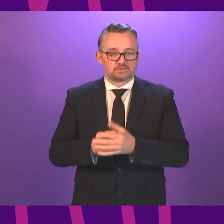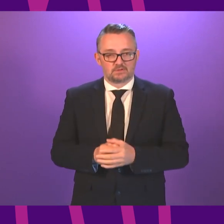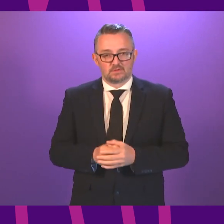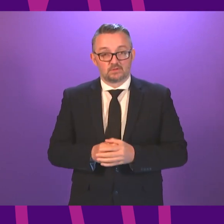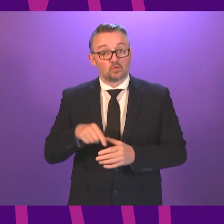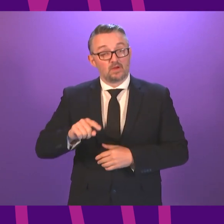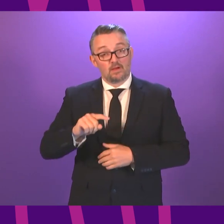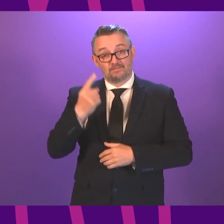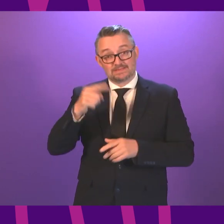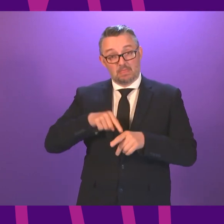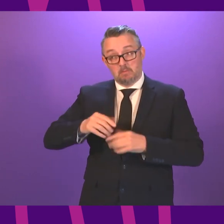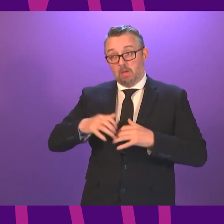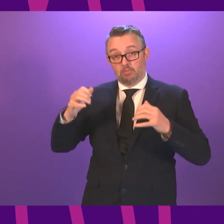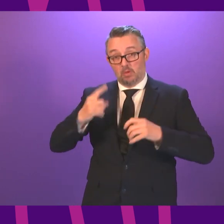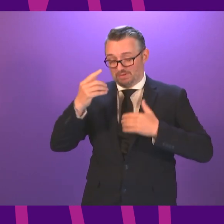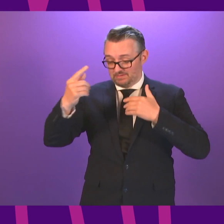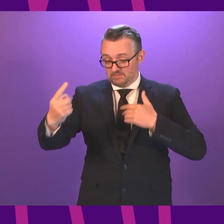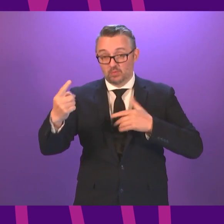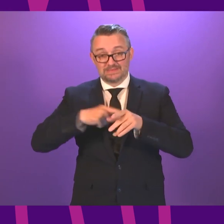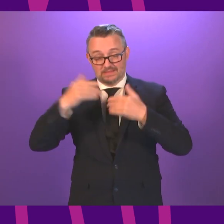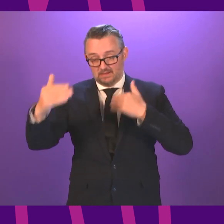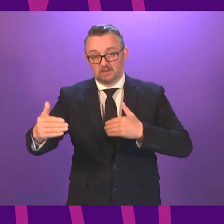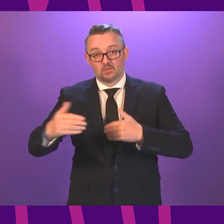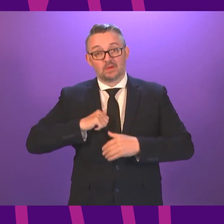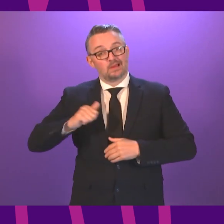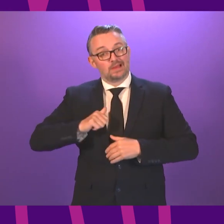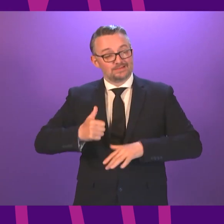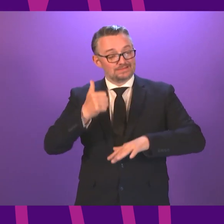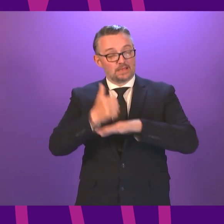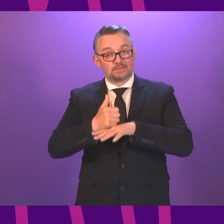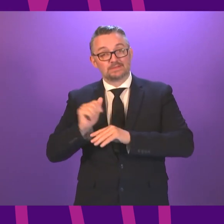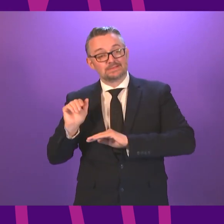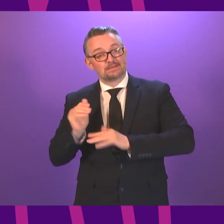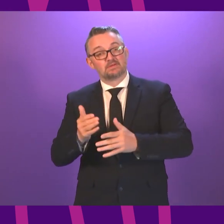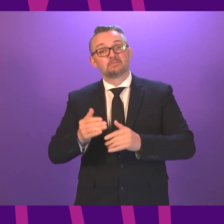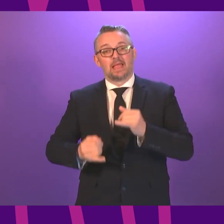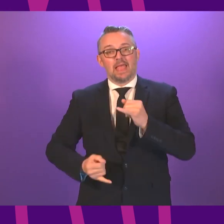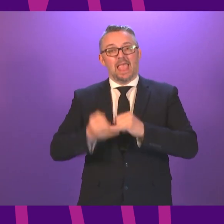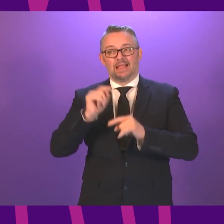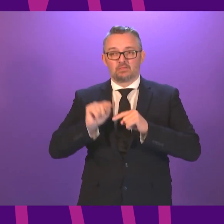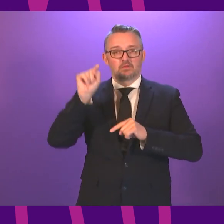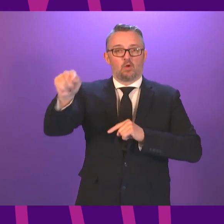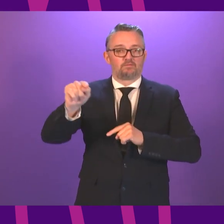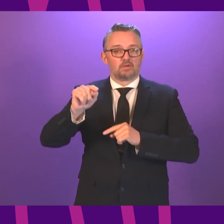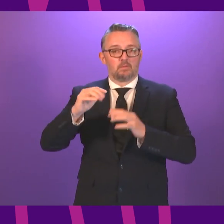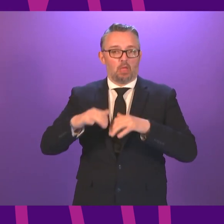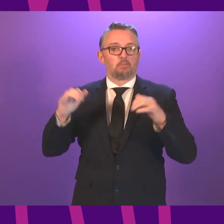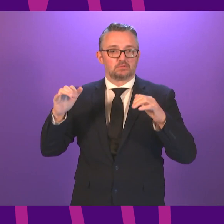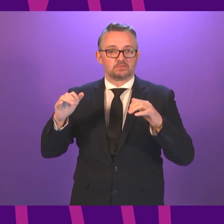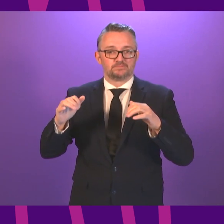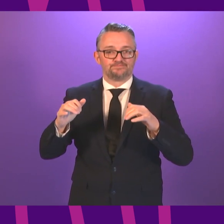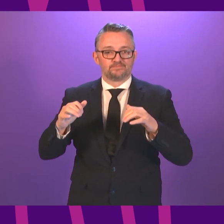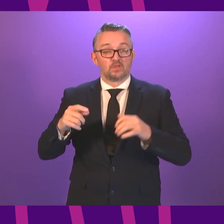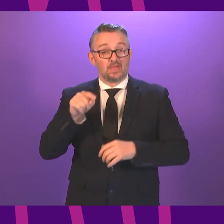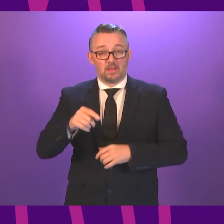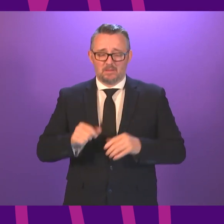the first year of this Parliament and expect the service to be operational by the end of the Parliament. This will be, in my view, the most